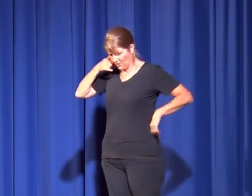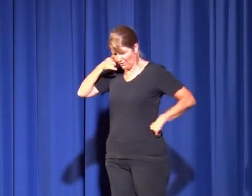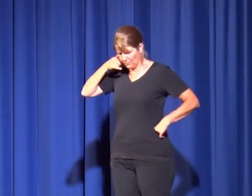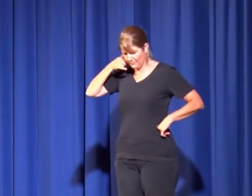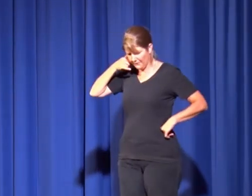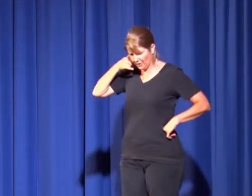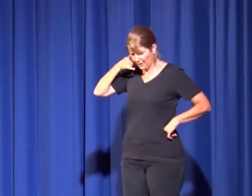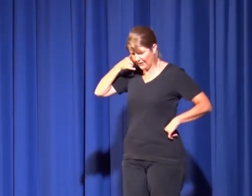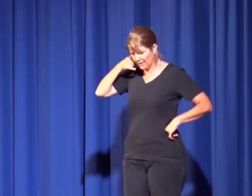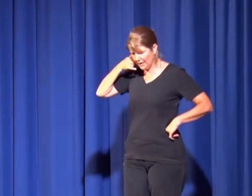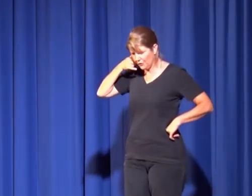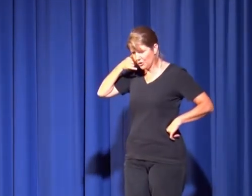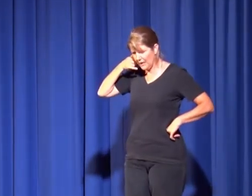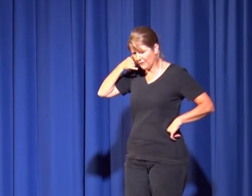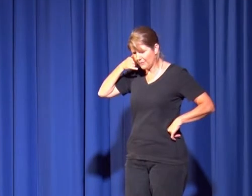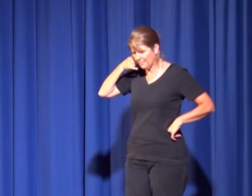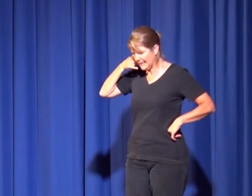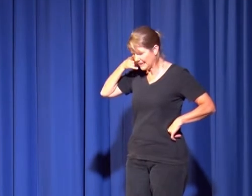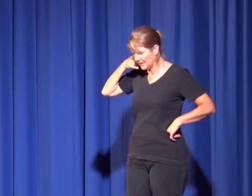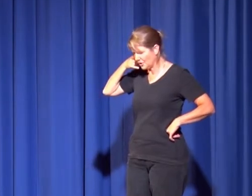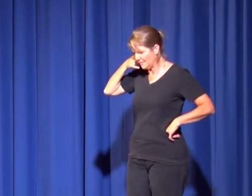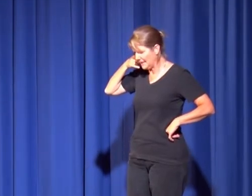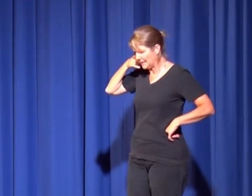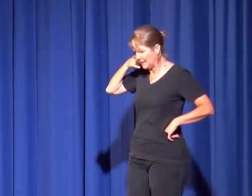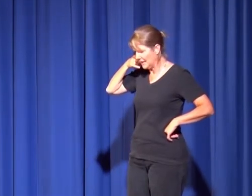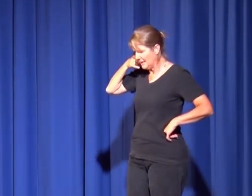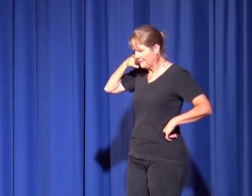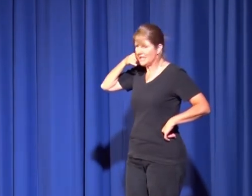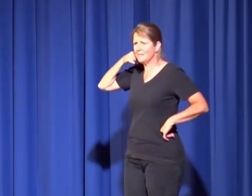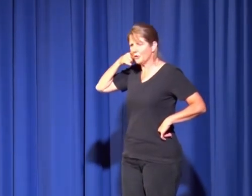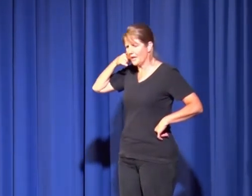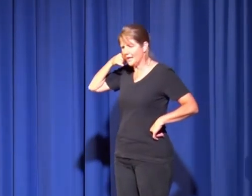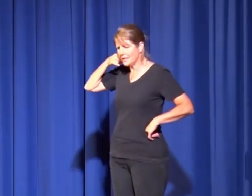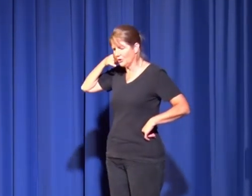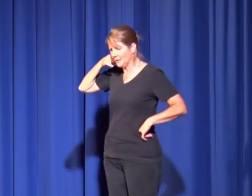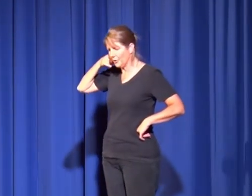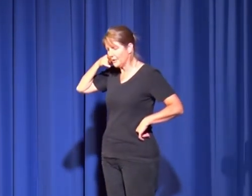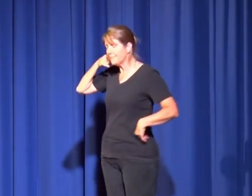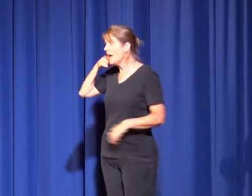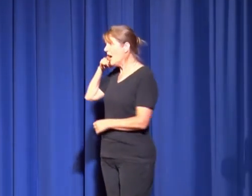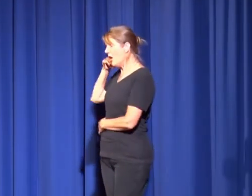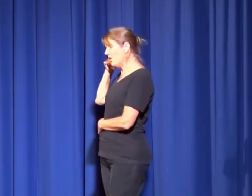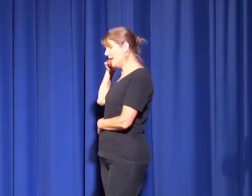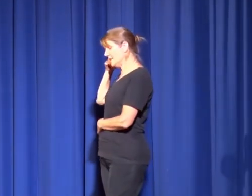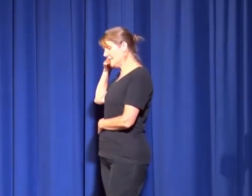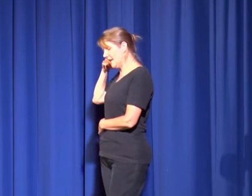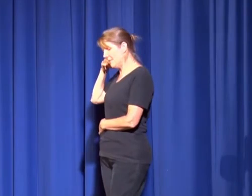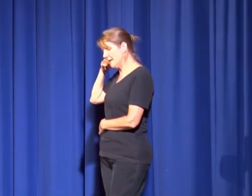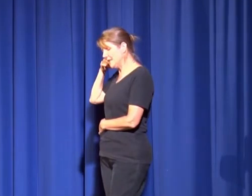Oh, very well then. Well, if you do hear from them, please let us know immediately. Vicky's mother and I are terribly worried. Oh, yes, Mr Abrahams,